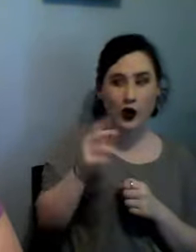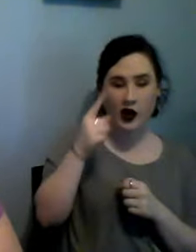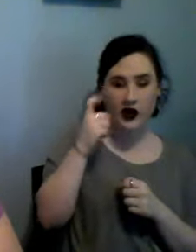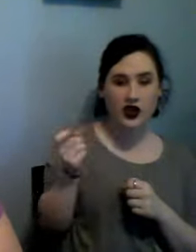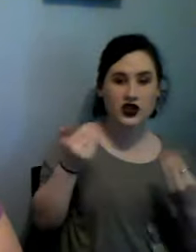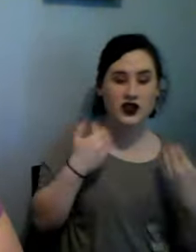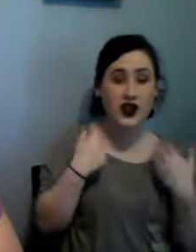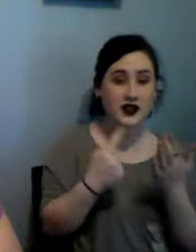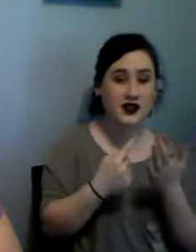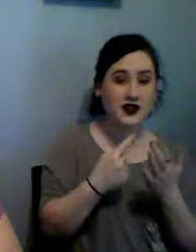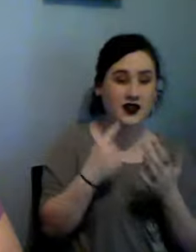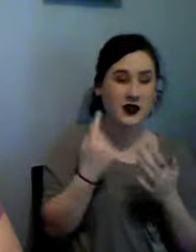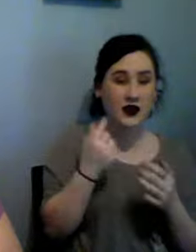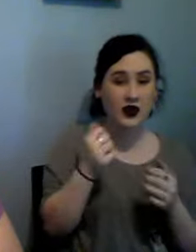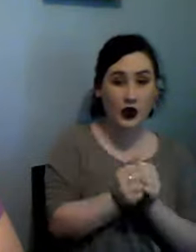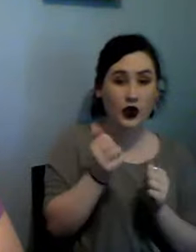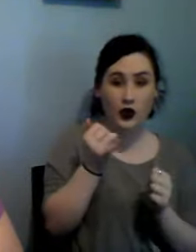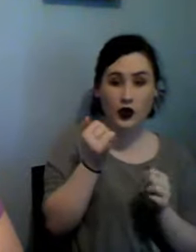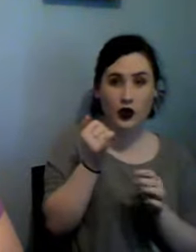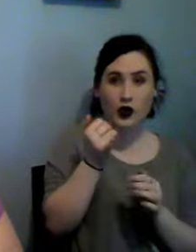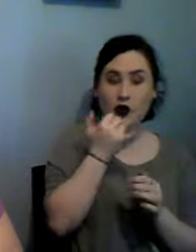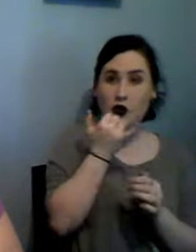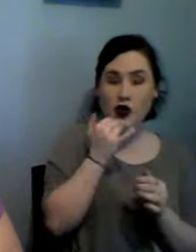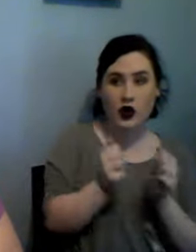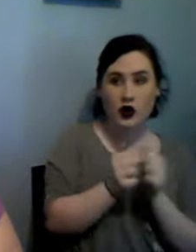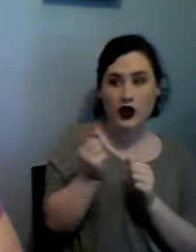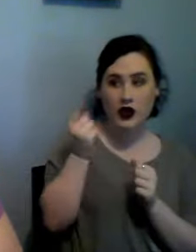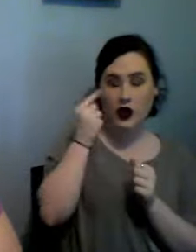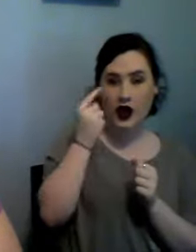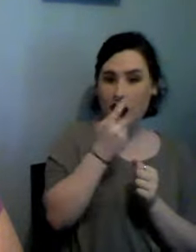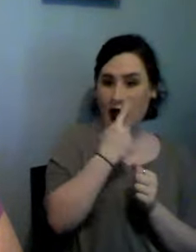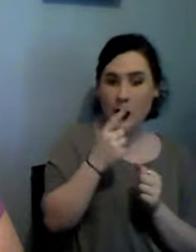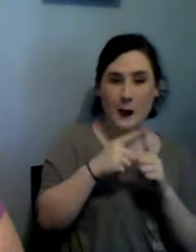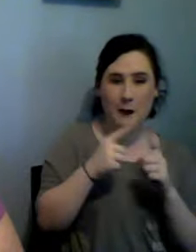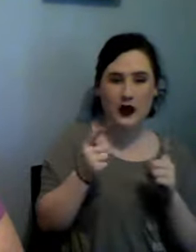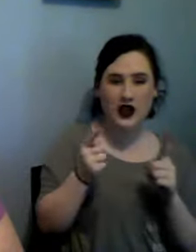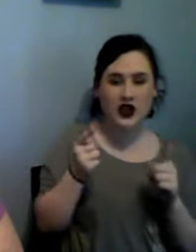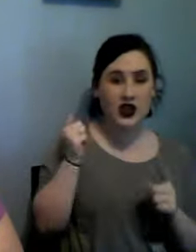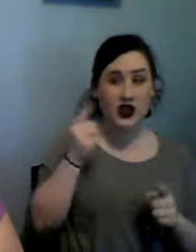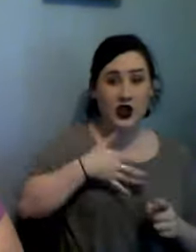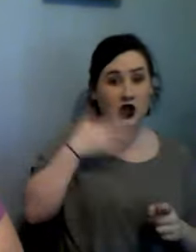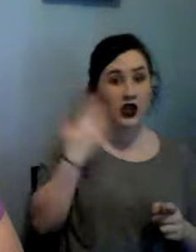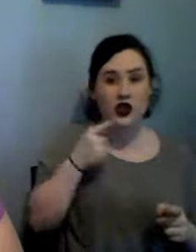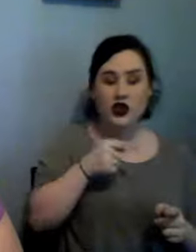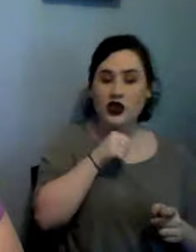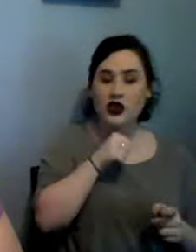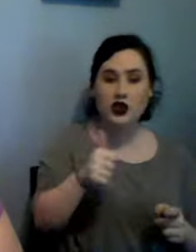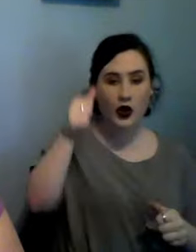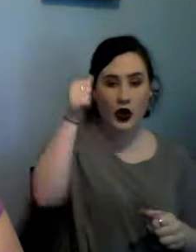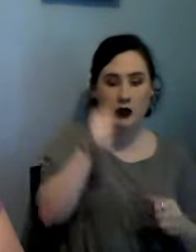oh my goodness I don't ever remember having a time that was so hard to cross stitch on something